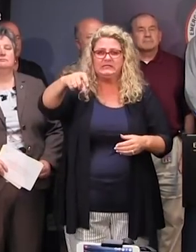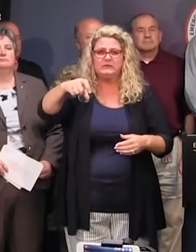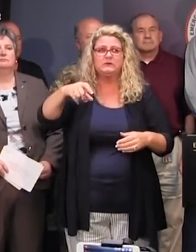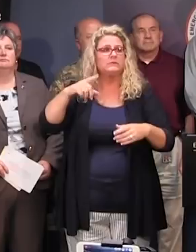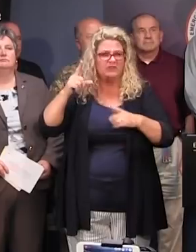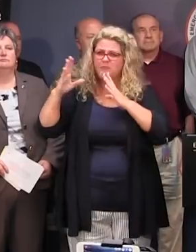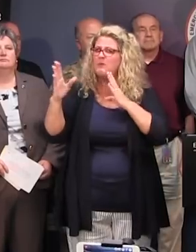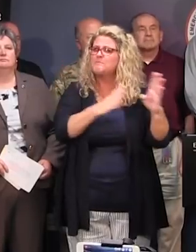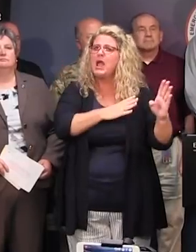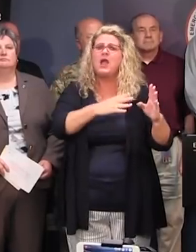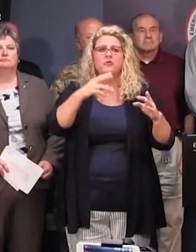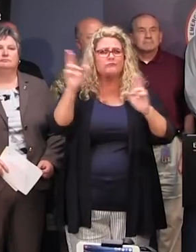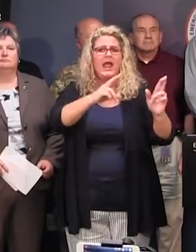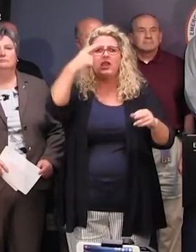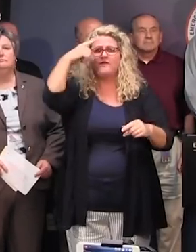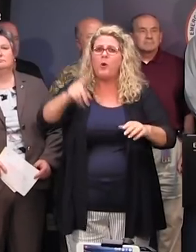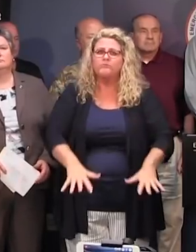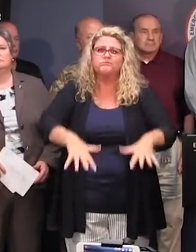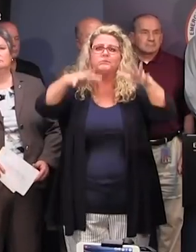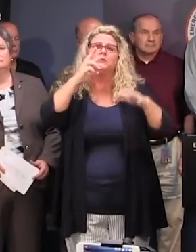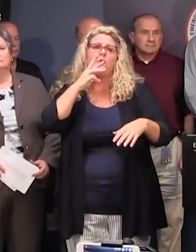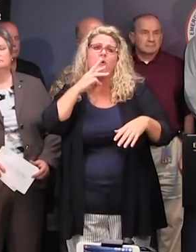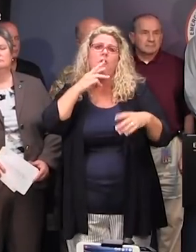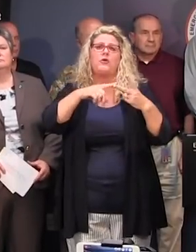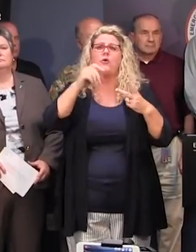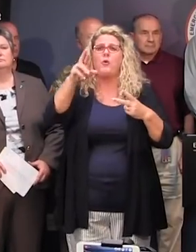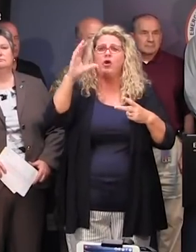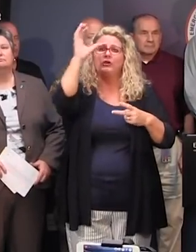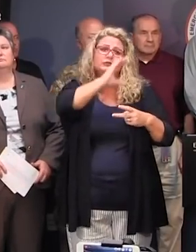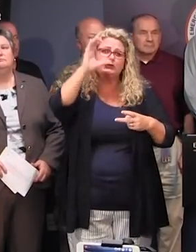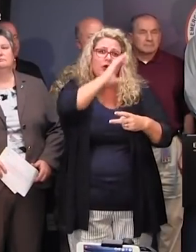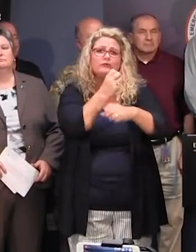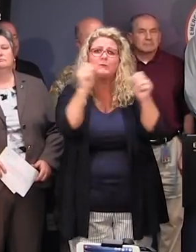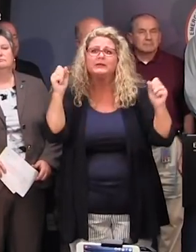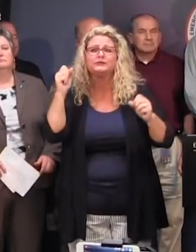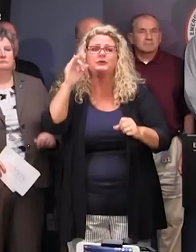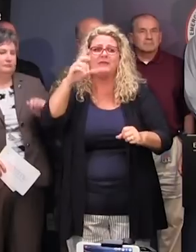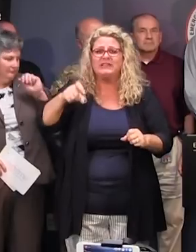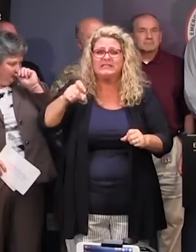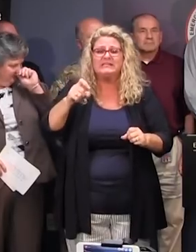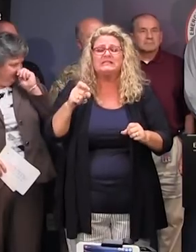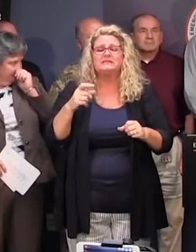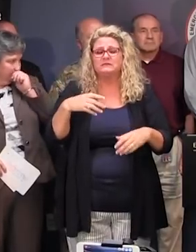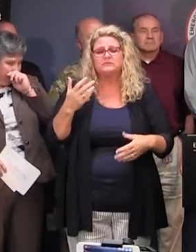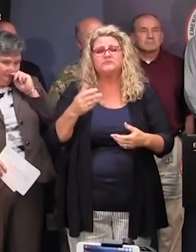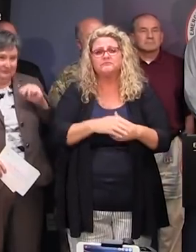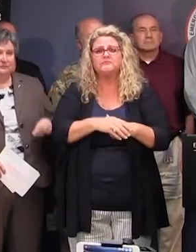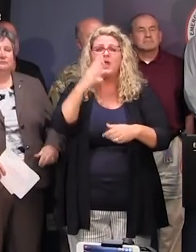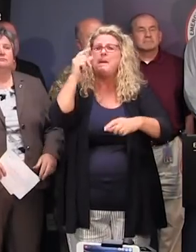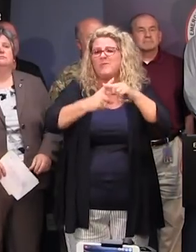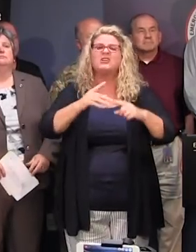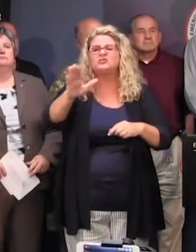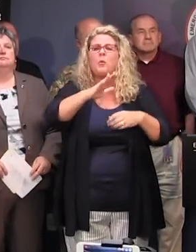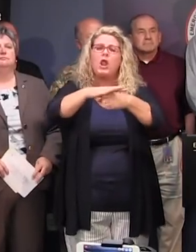these are prepared for swift water and other search and rescue missions that may be necessary. And as in addition to all